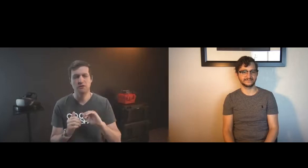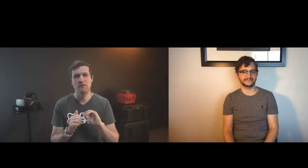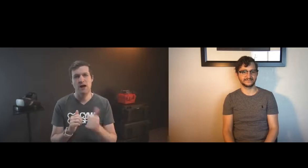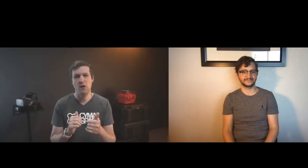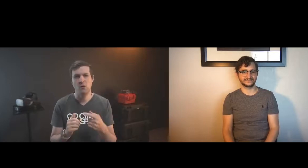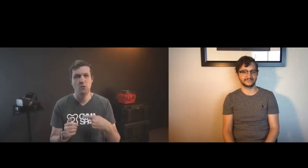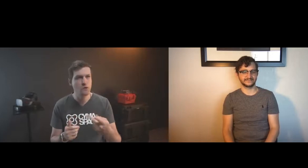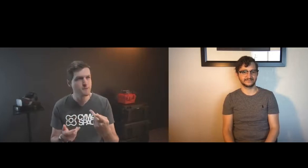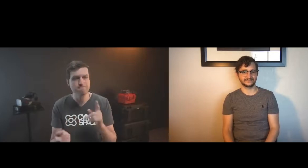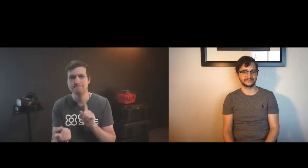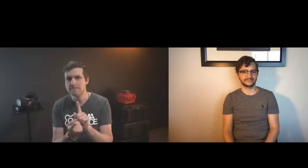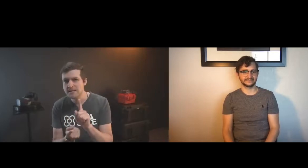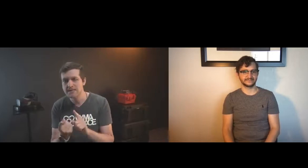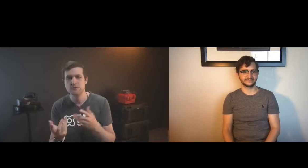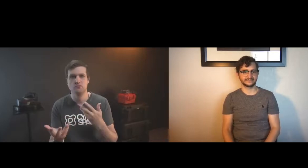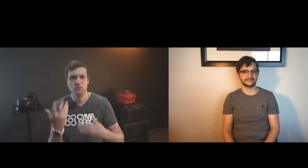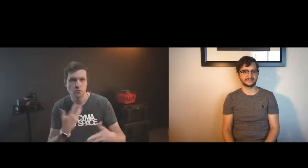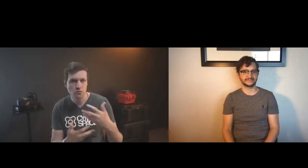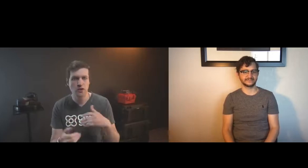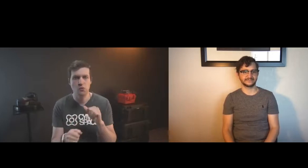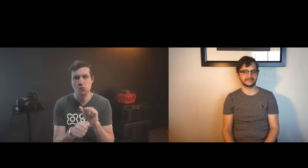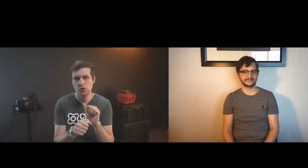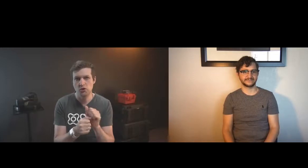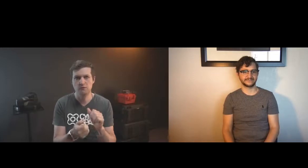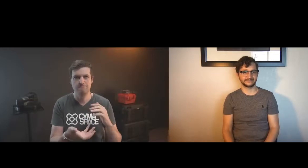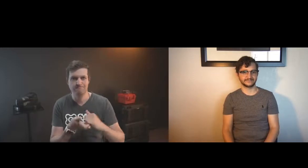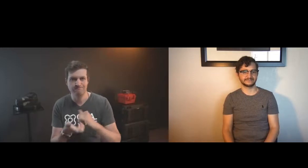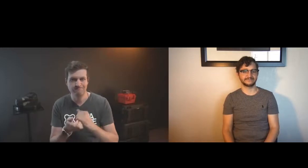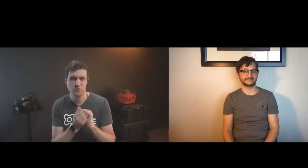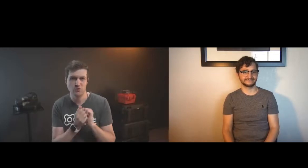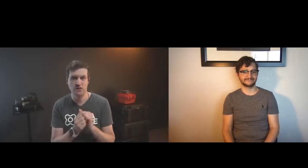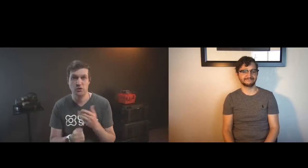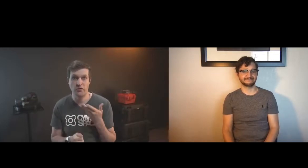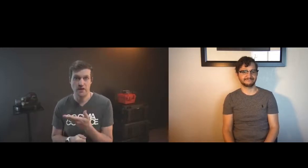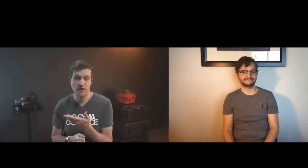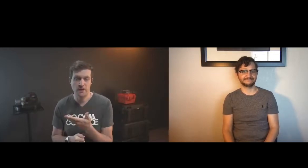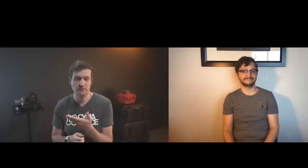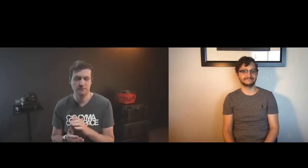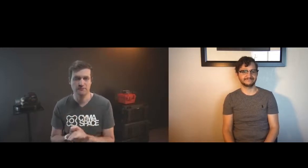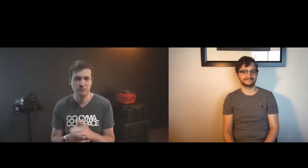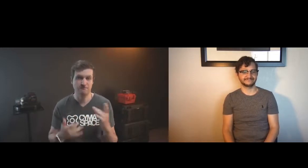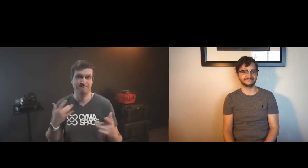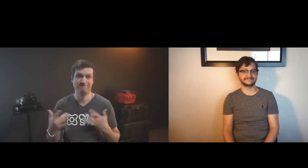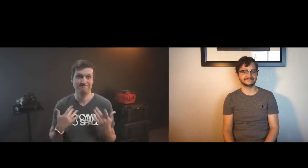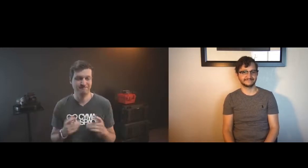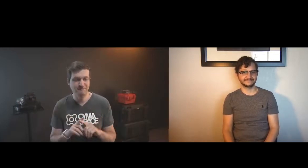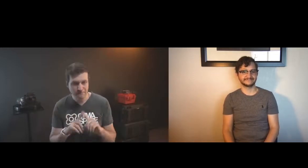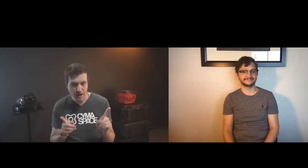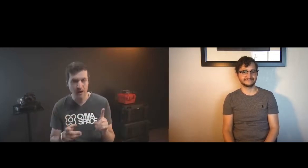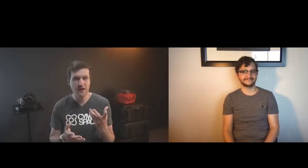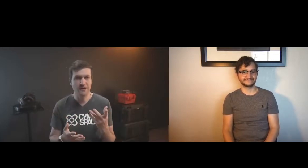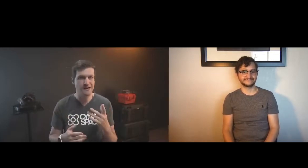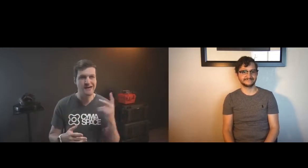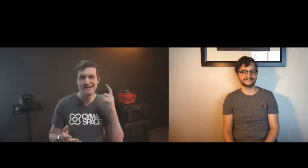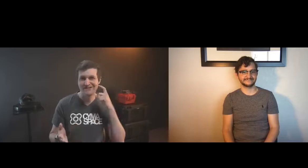so i think that's really going to come the future of how we interact and socialize and even work and create partnerships with people